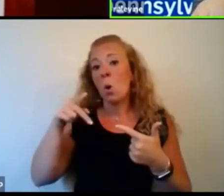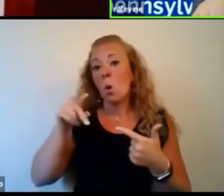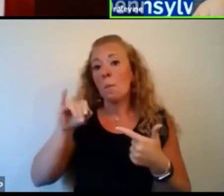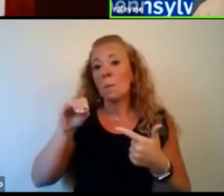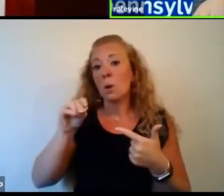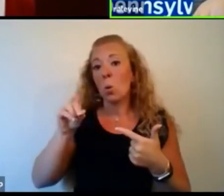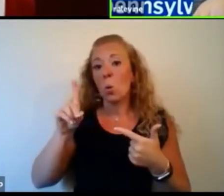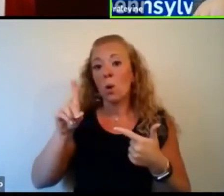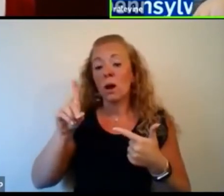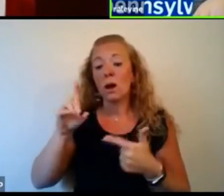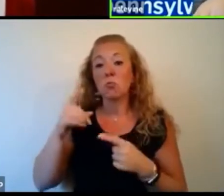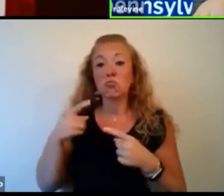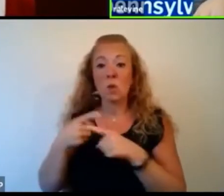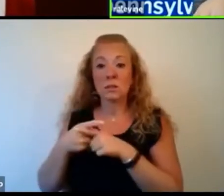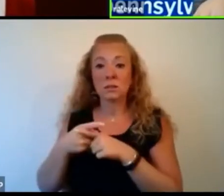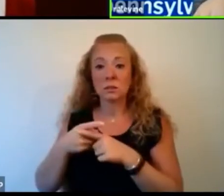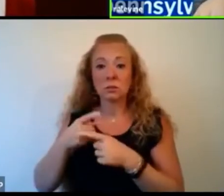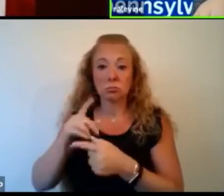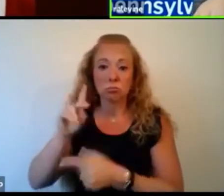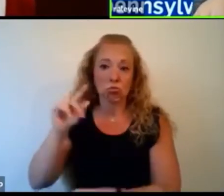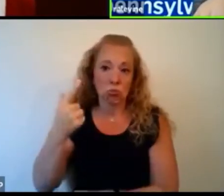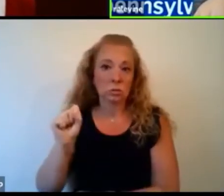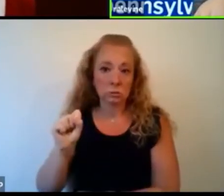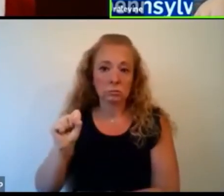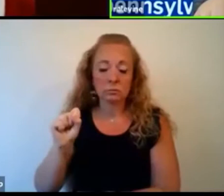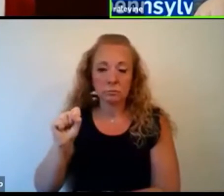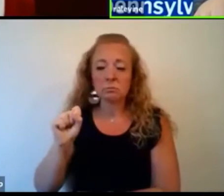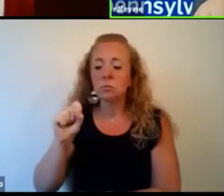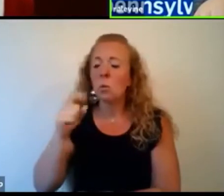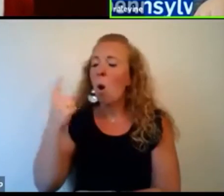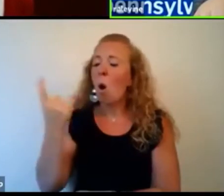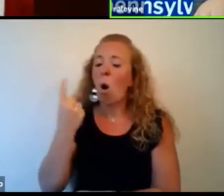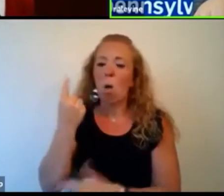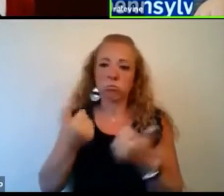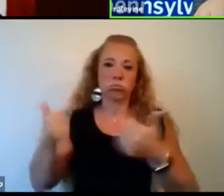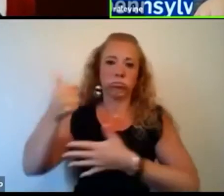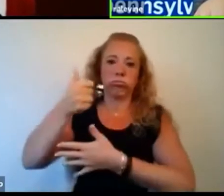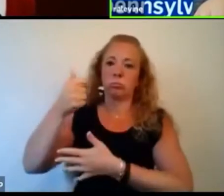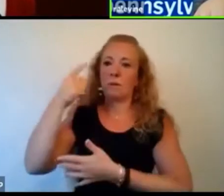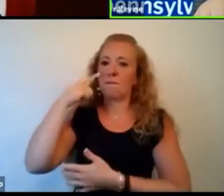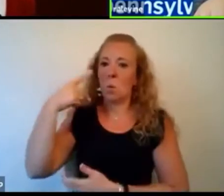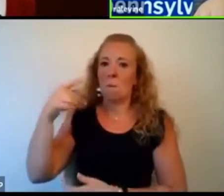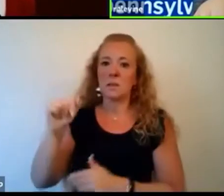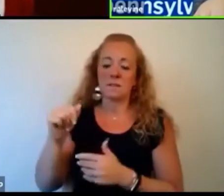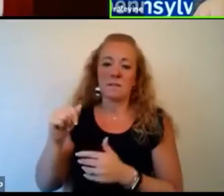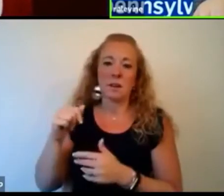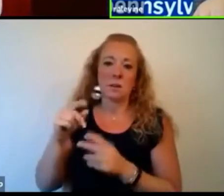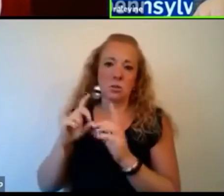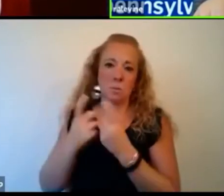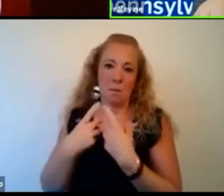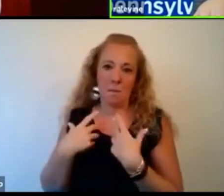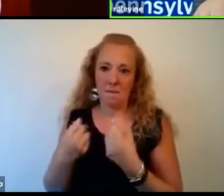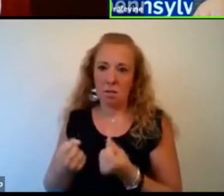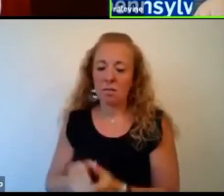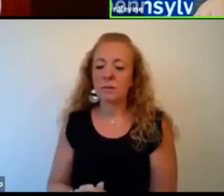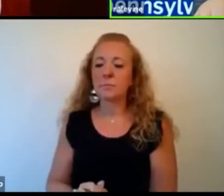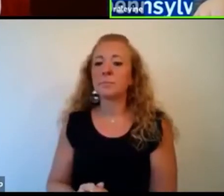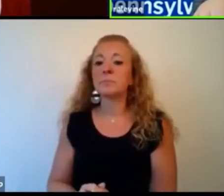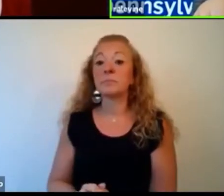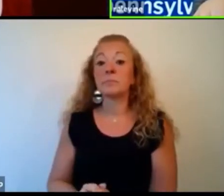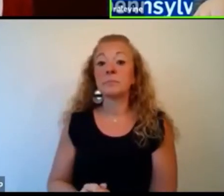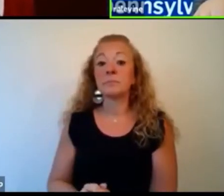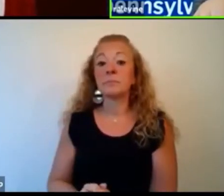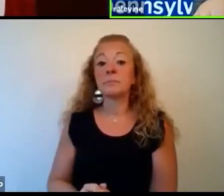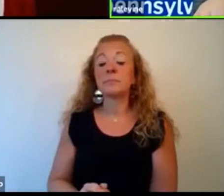And the opioid crisis has been always been one of the priorities for the Pennsylvania Department of Health. In collaboration with